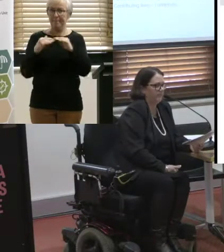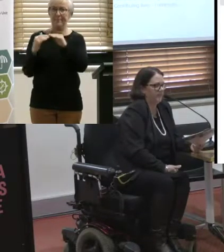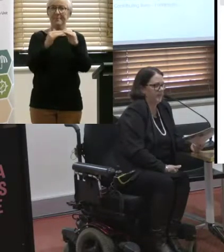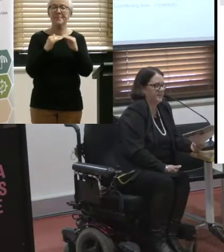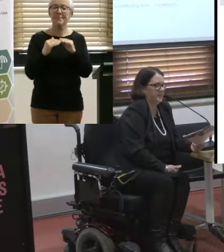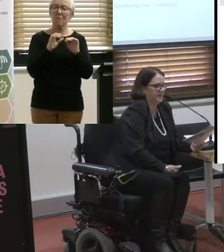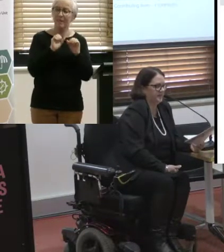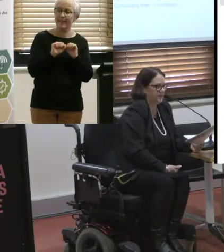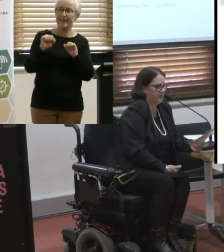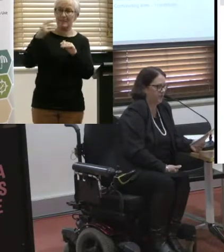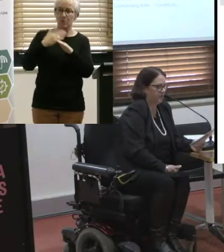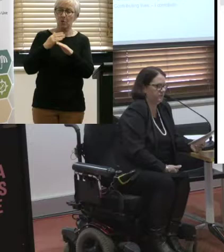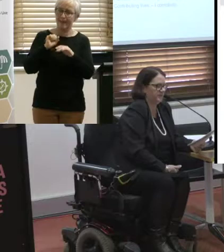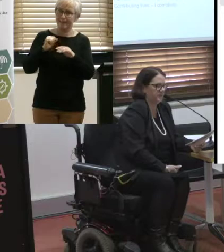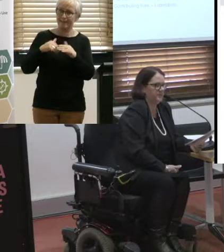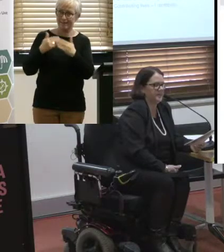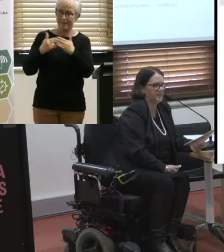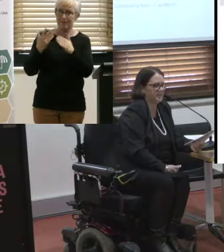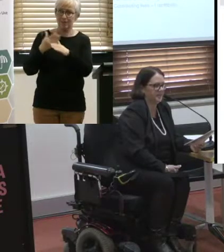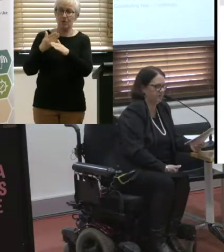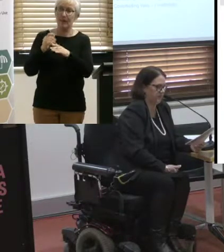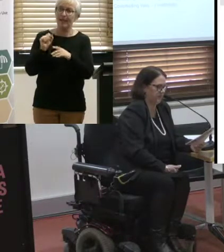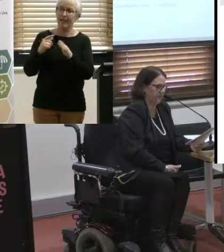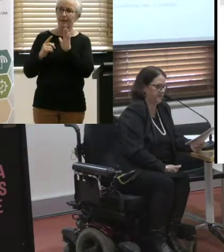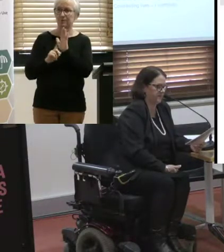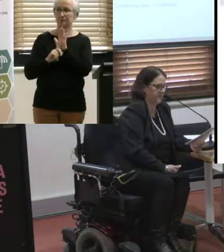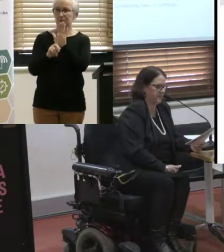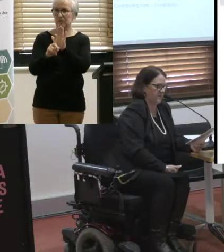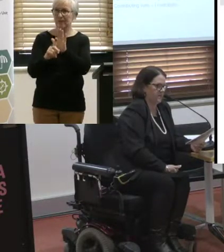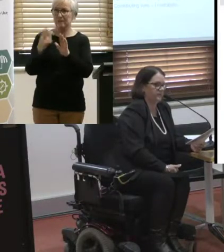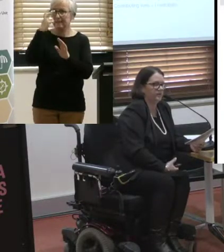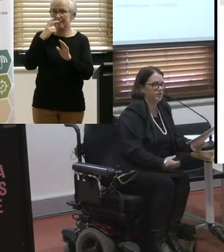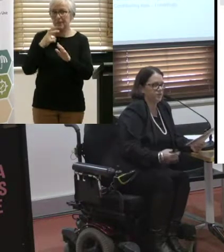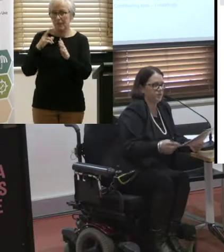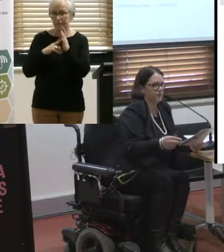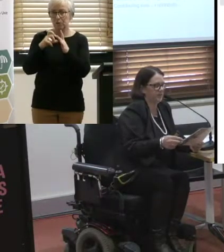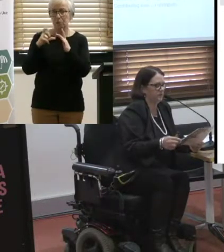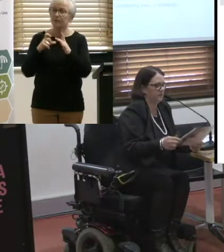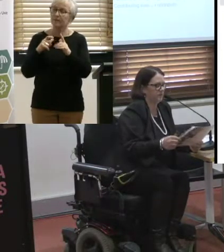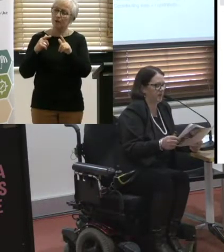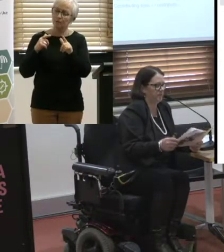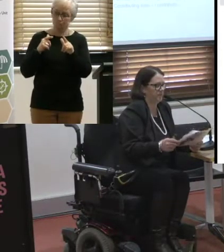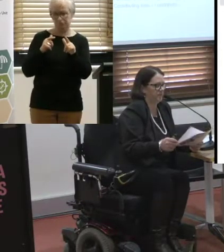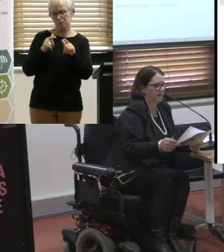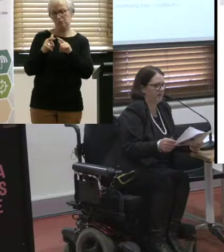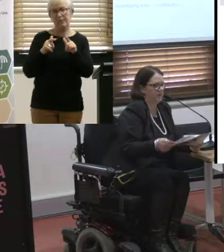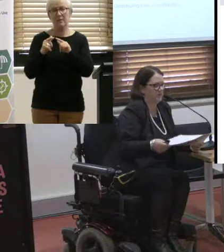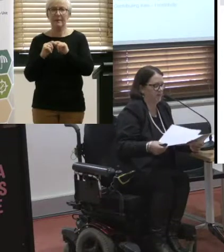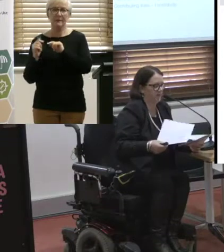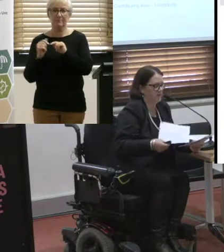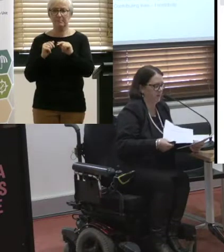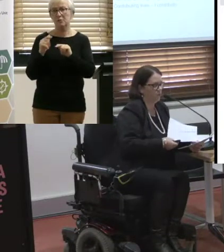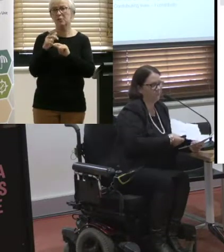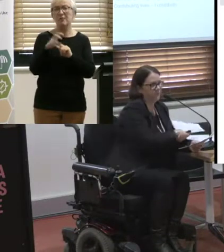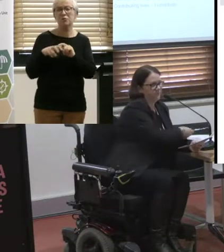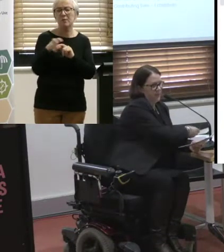that is his day-to-day job of representing senior Victorians. So travel and transport tips are available